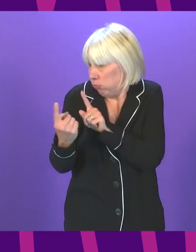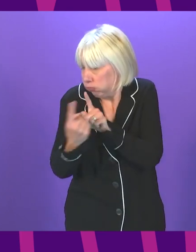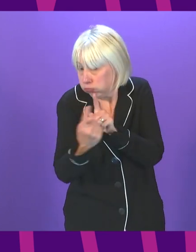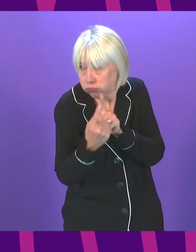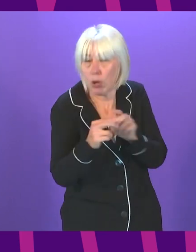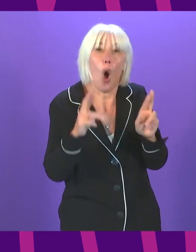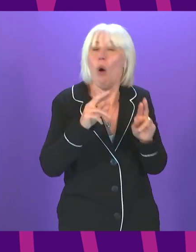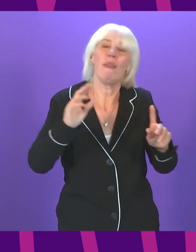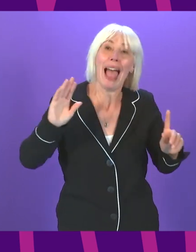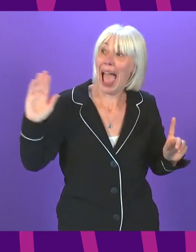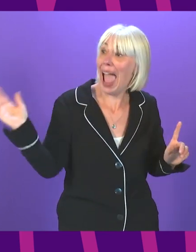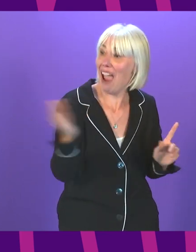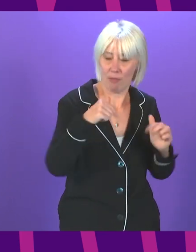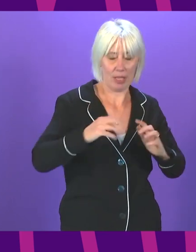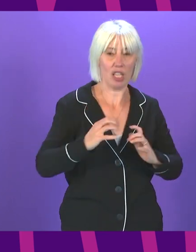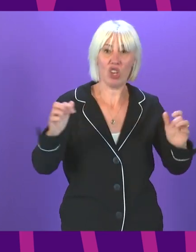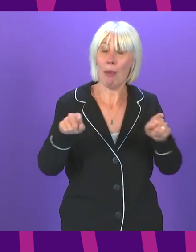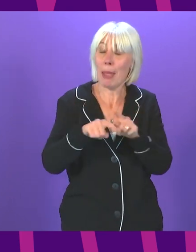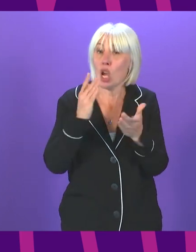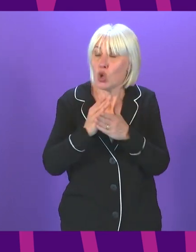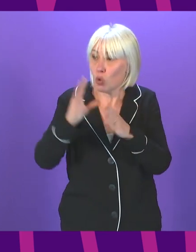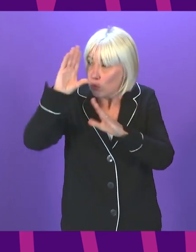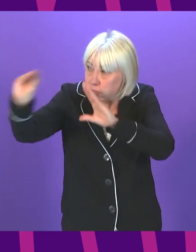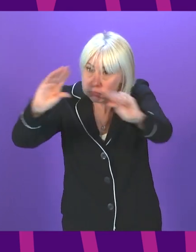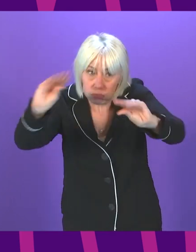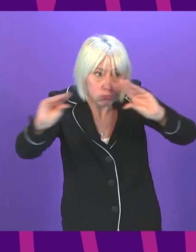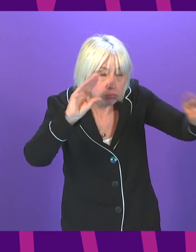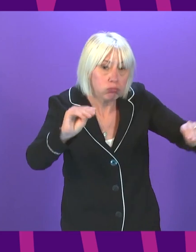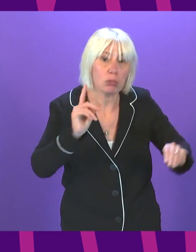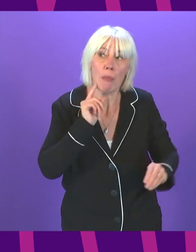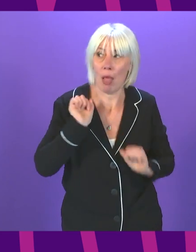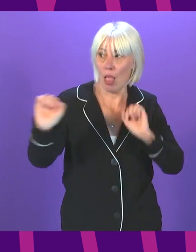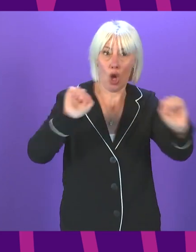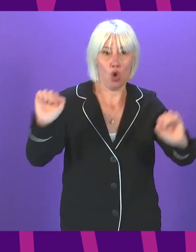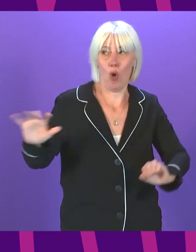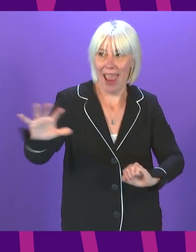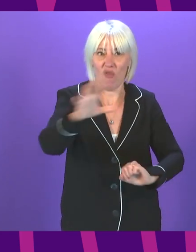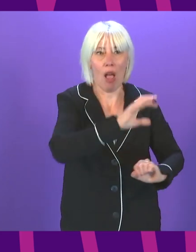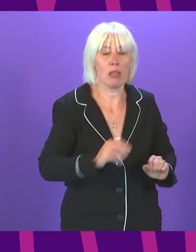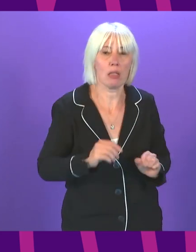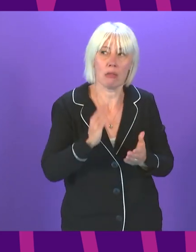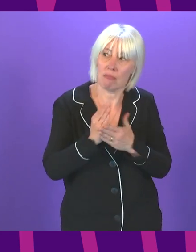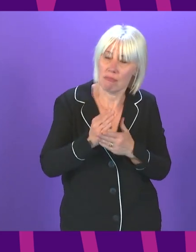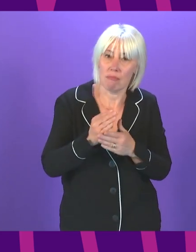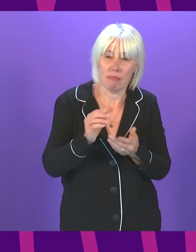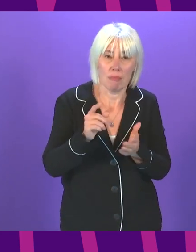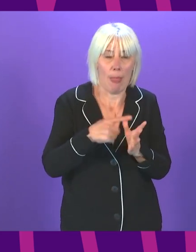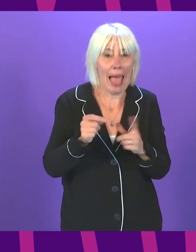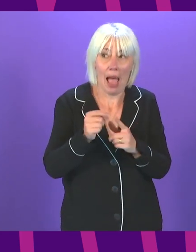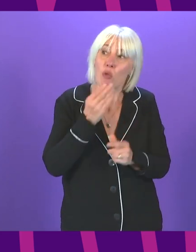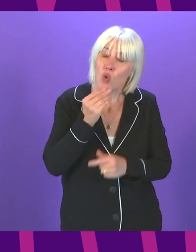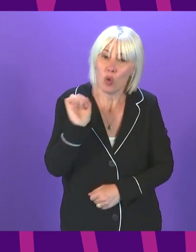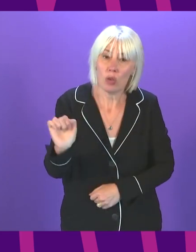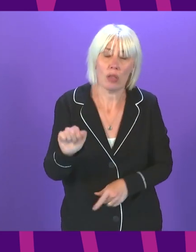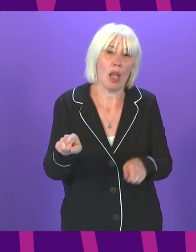everybody across the chamber will do that as well and take the opportunity to remind our constituents of that. But we also have to remind people to do all of the other basic